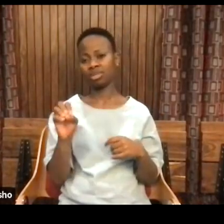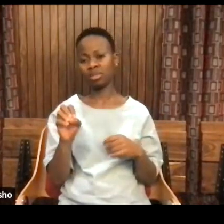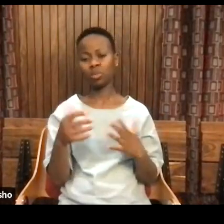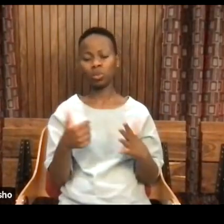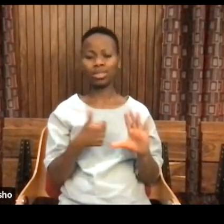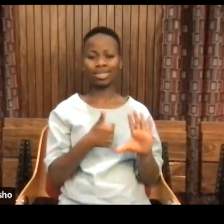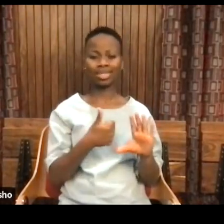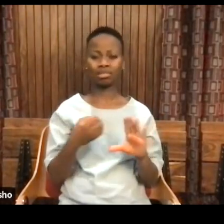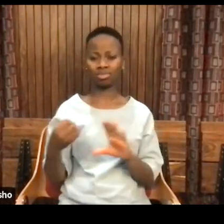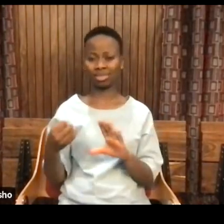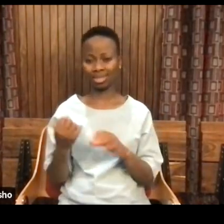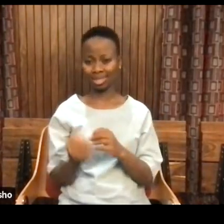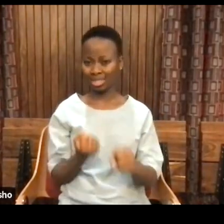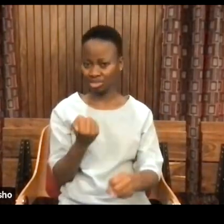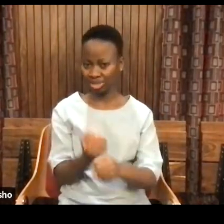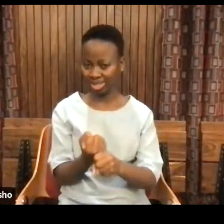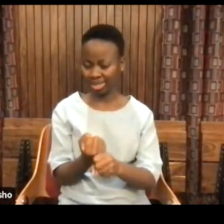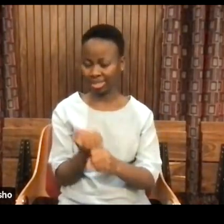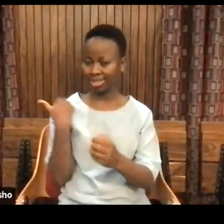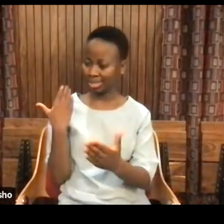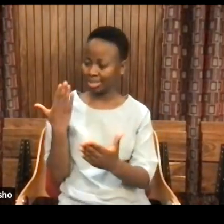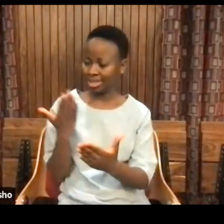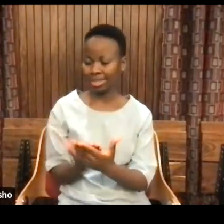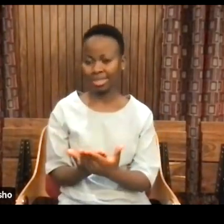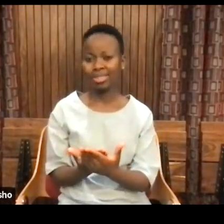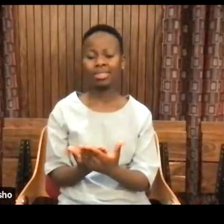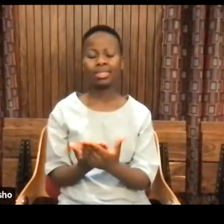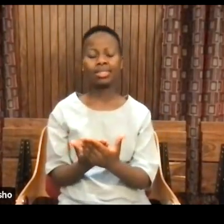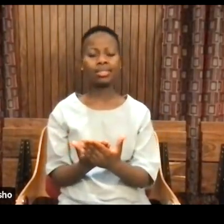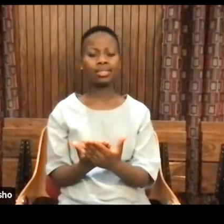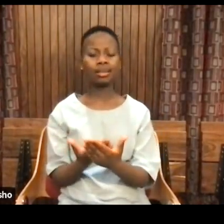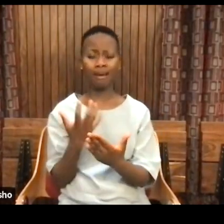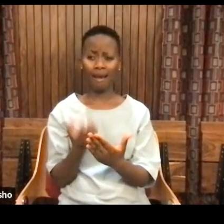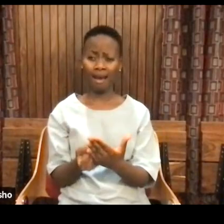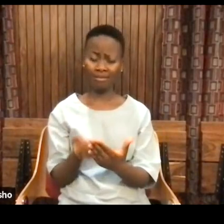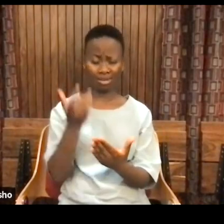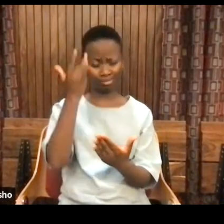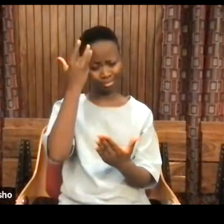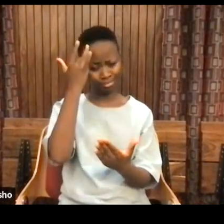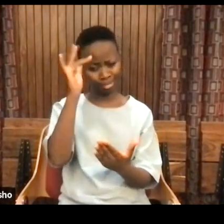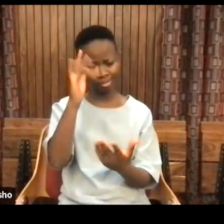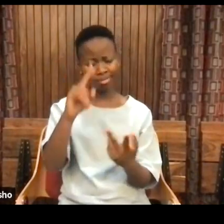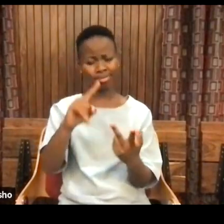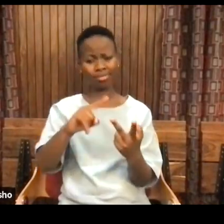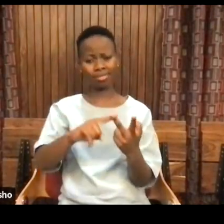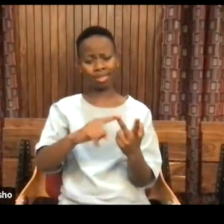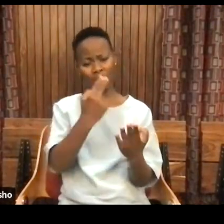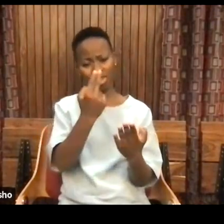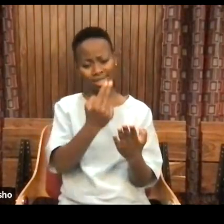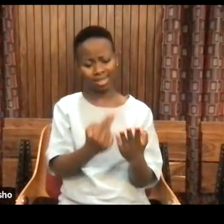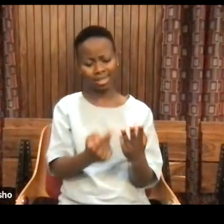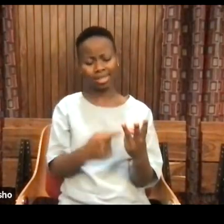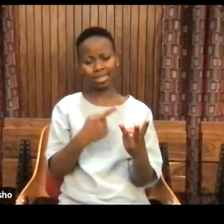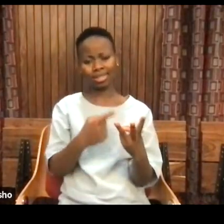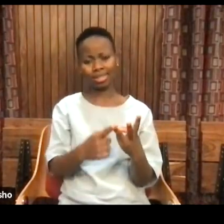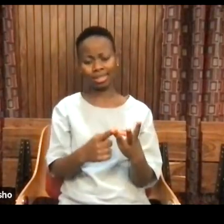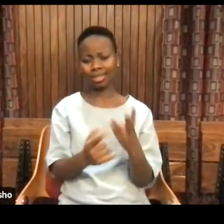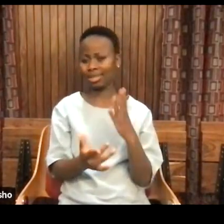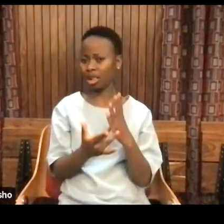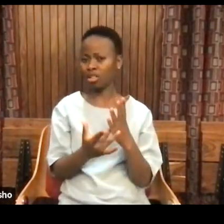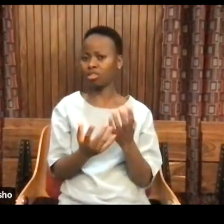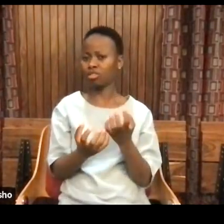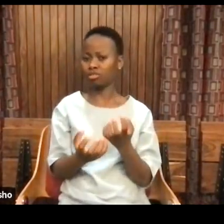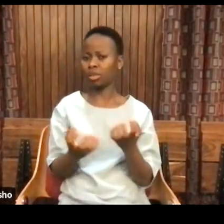a whole lot of intellectual, artistic, technological resources